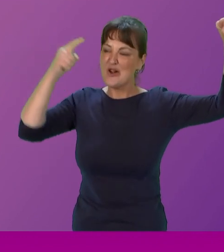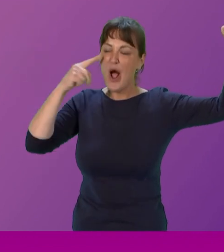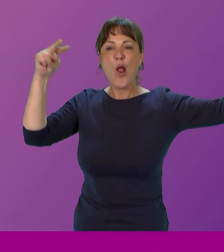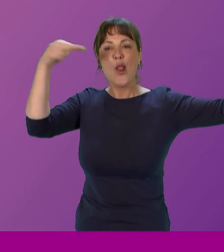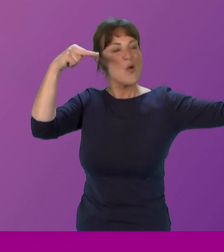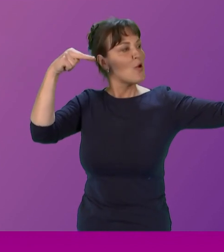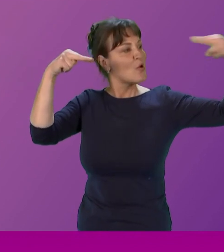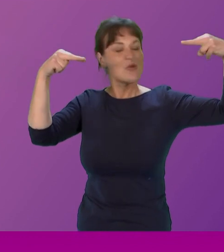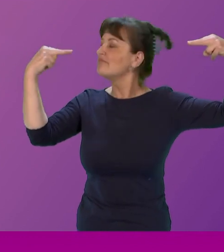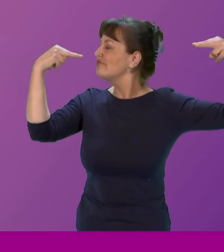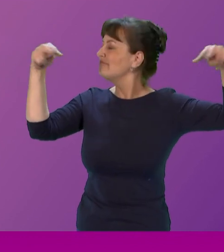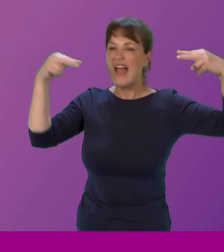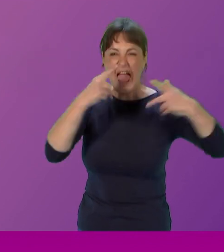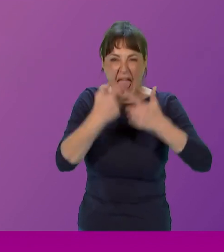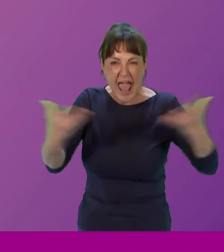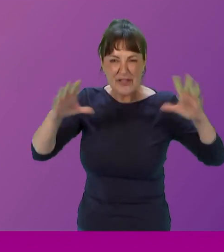us? Now!